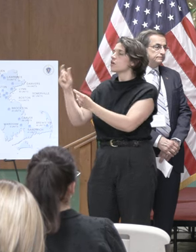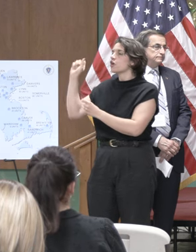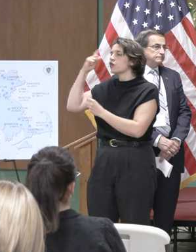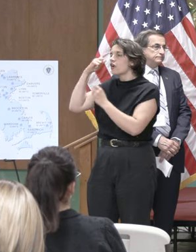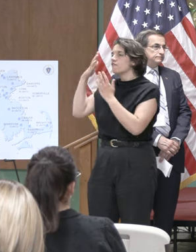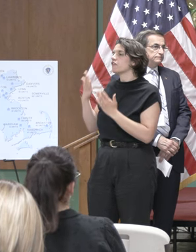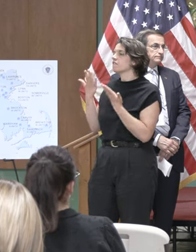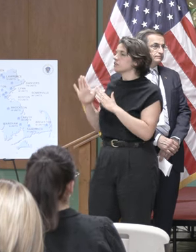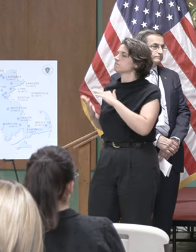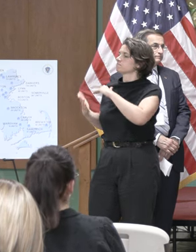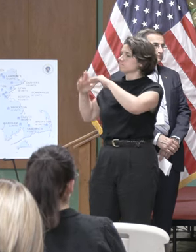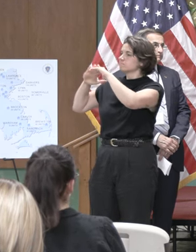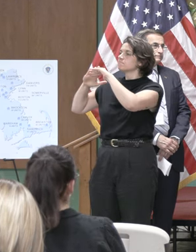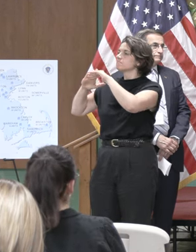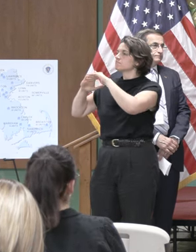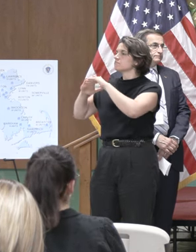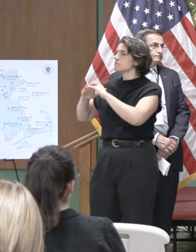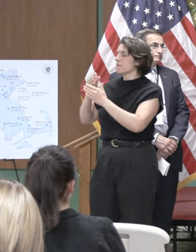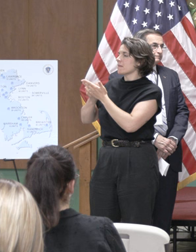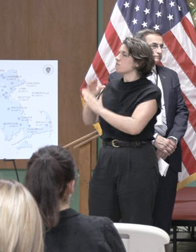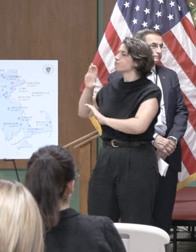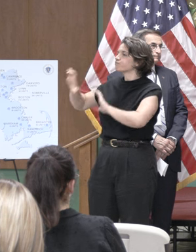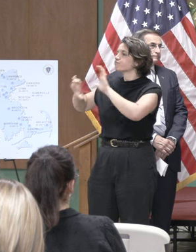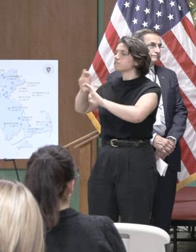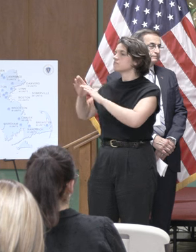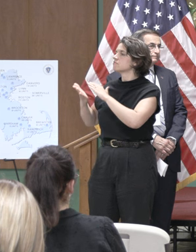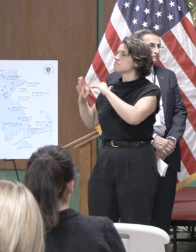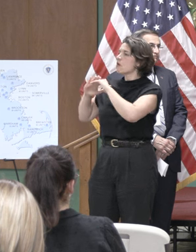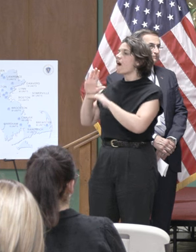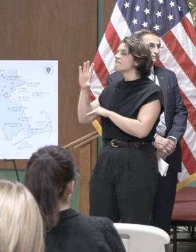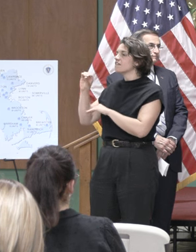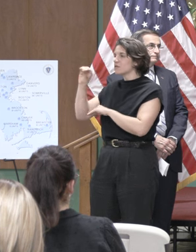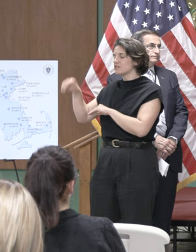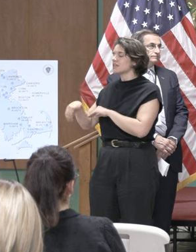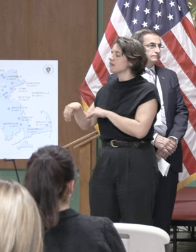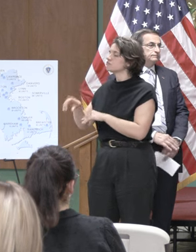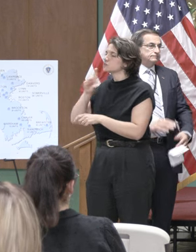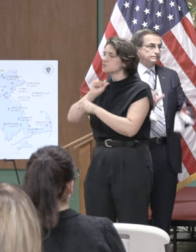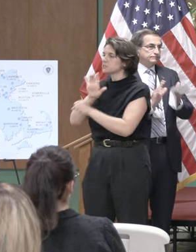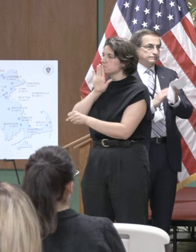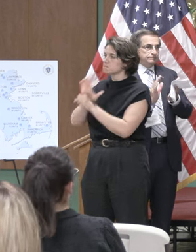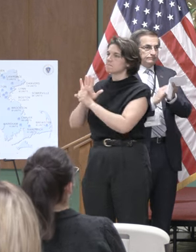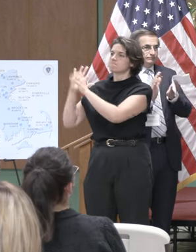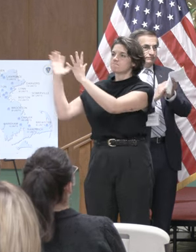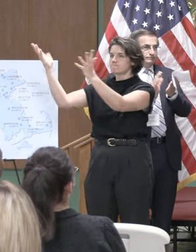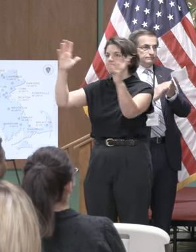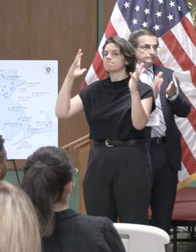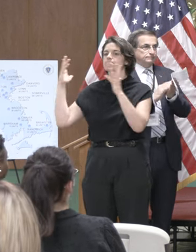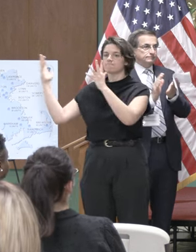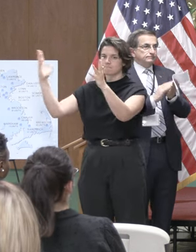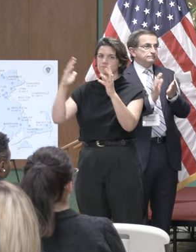housing by 50 percent in two years that's real commitment and the and